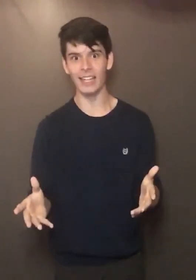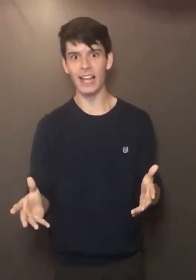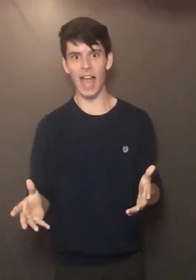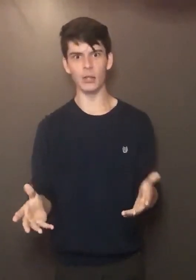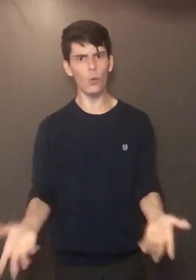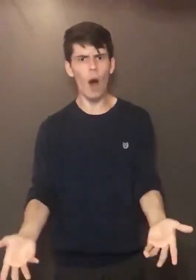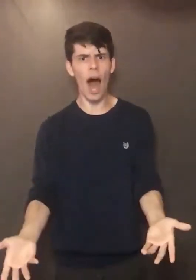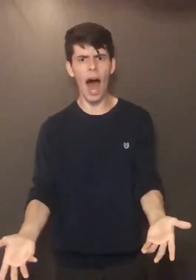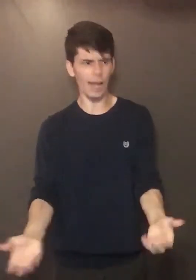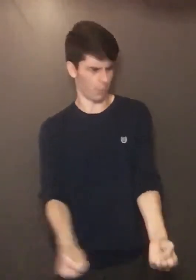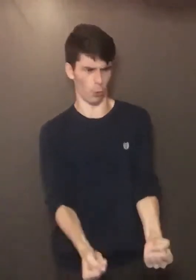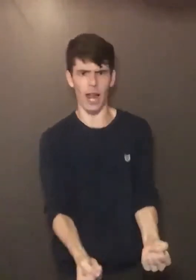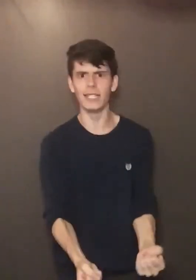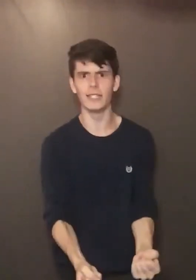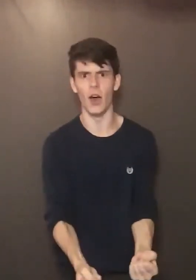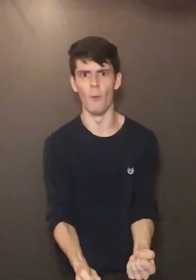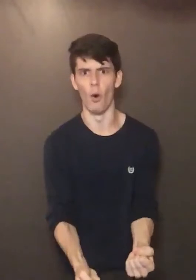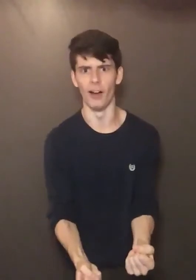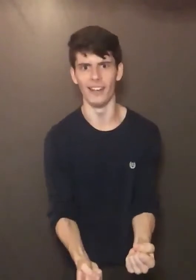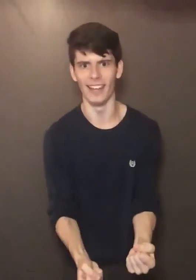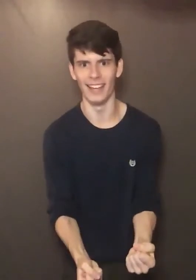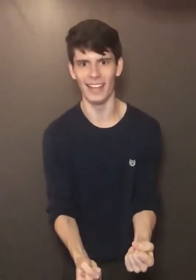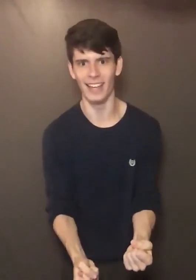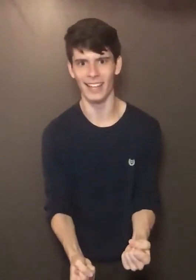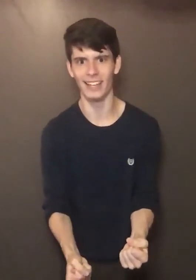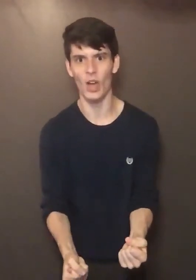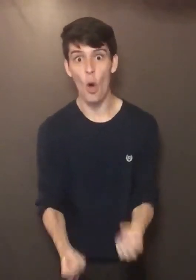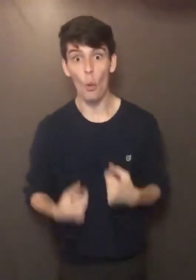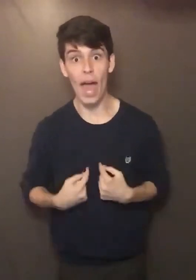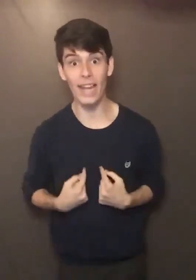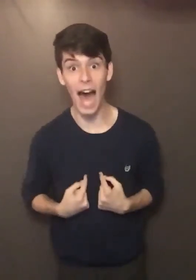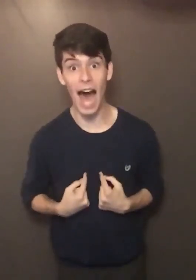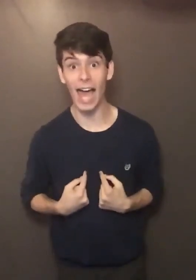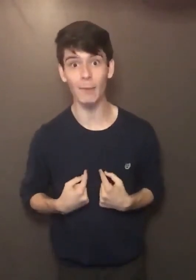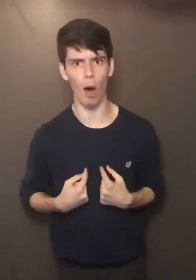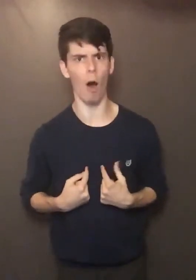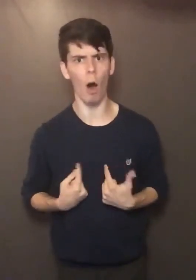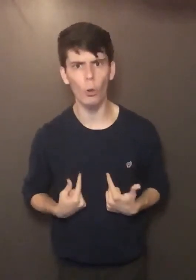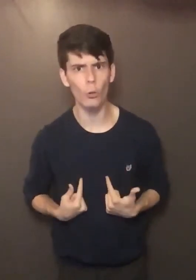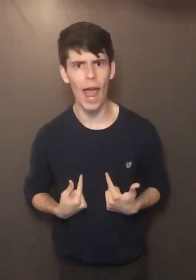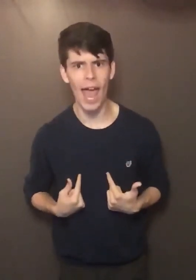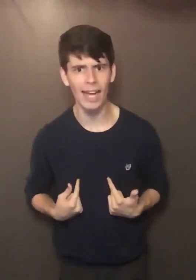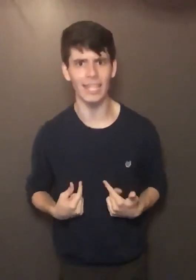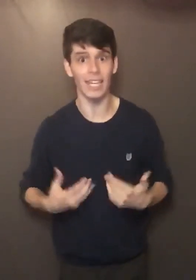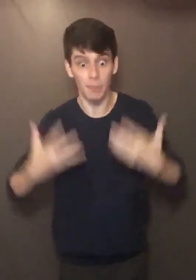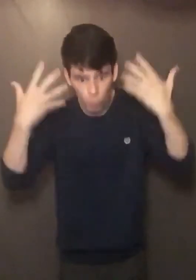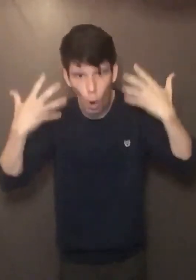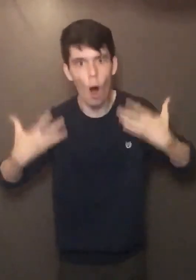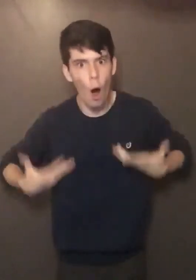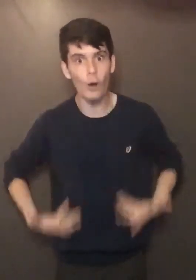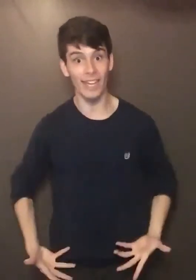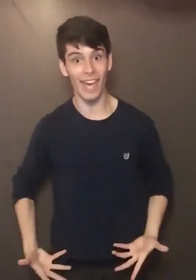And why break someone in, when I'm already broken?